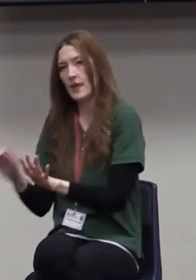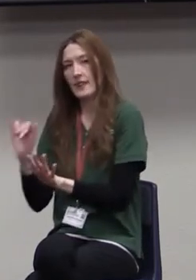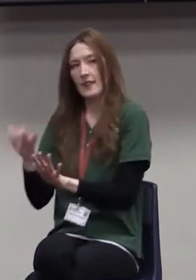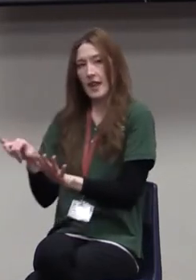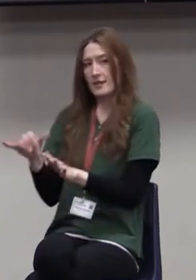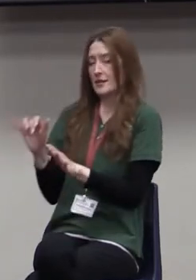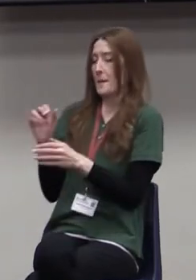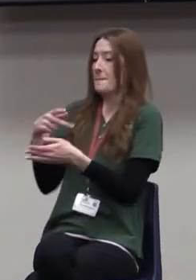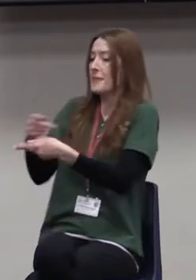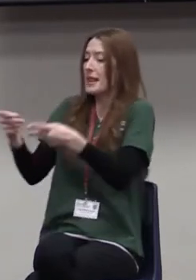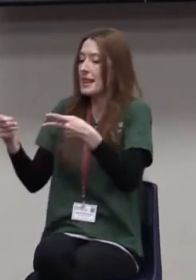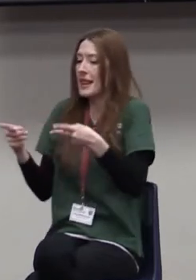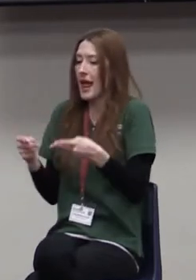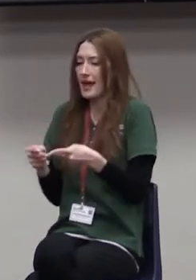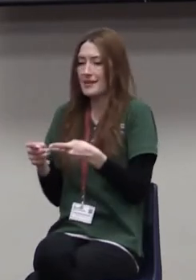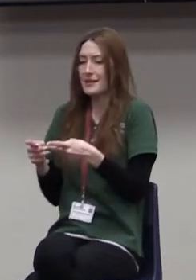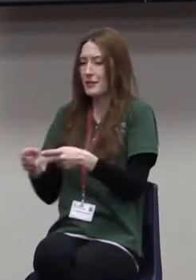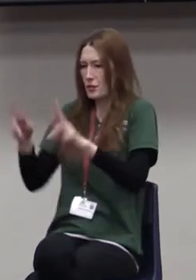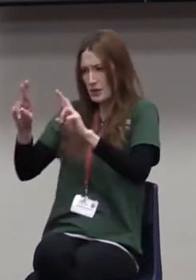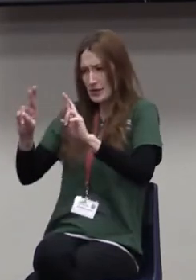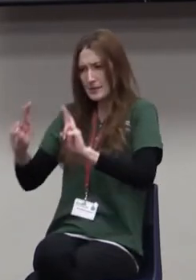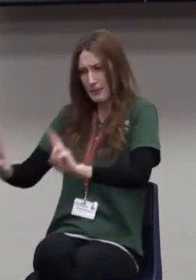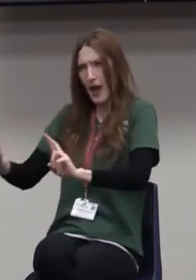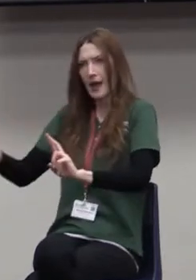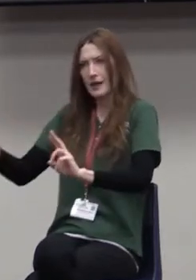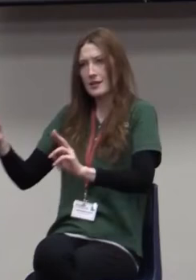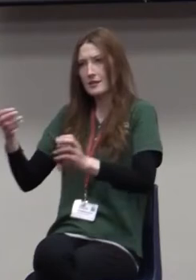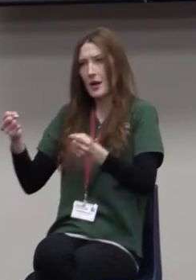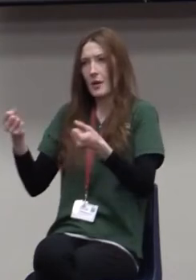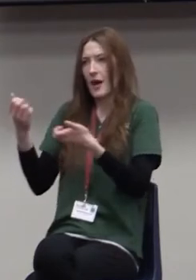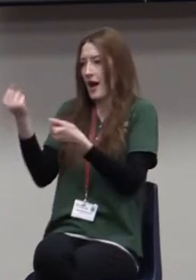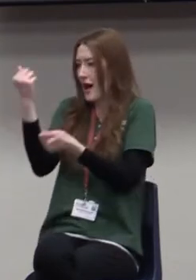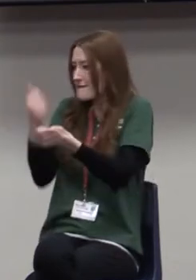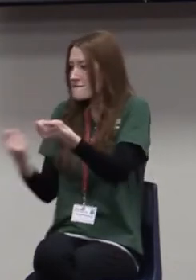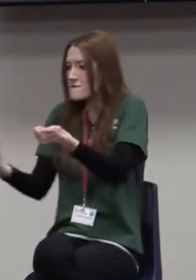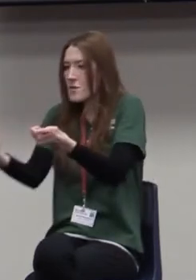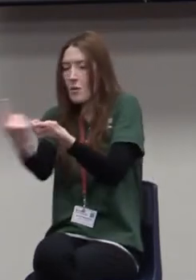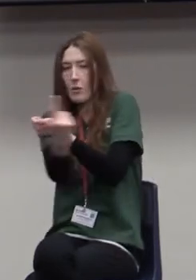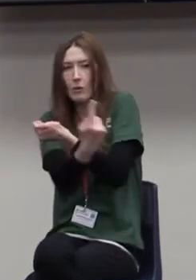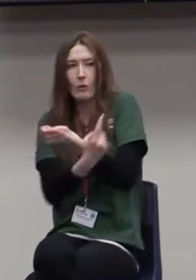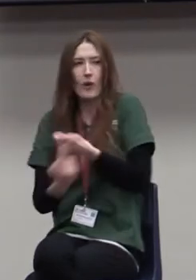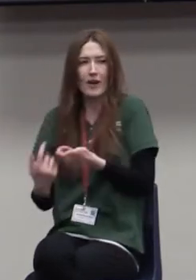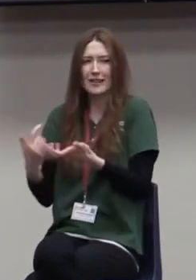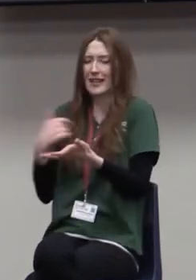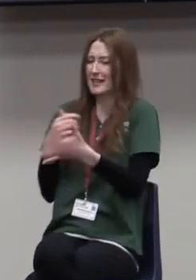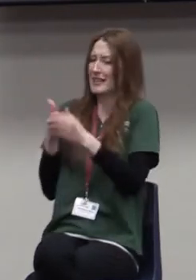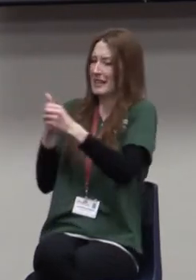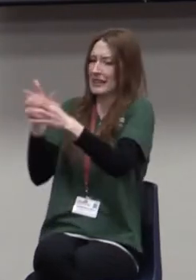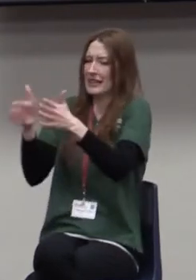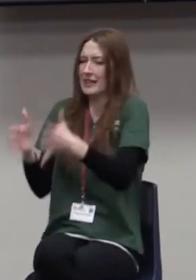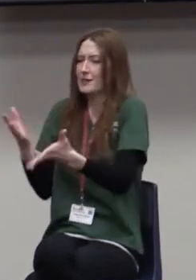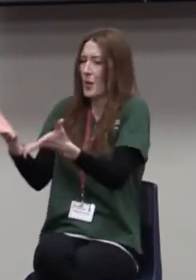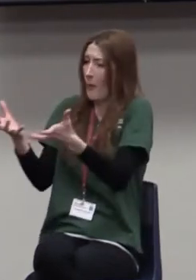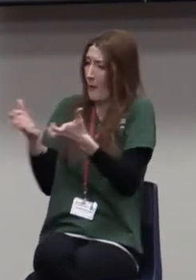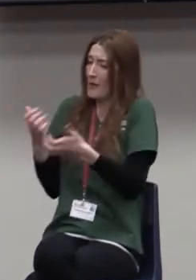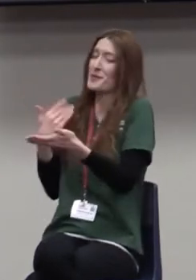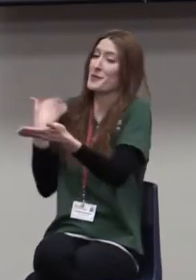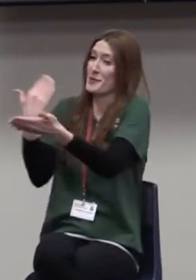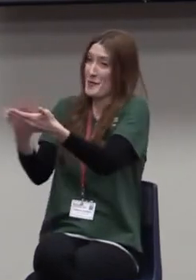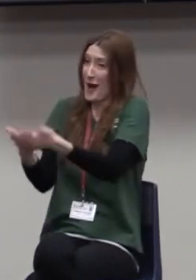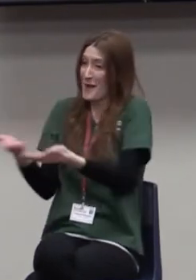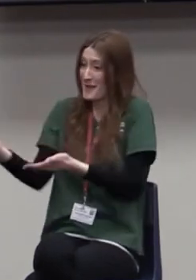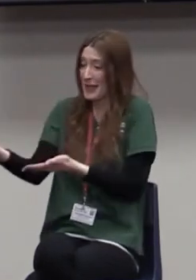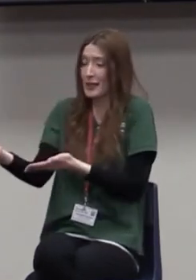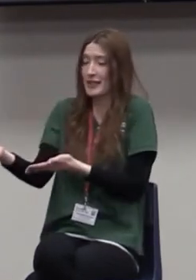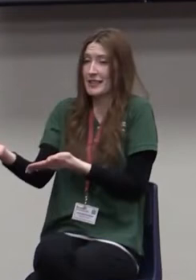place of mutual respect. You talk about a place that leaders long to be involved in. I'll never forget. It took me about 50